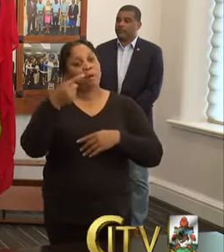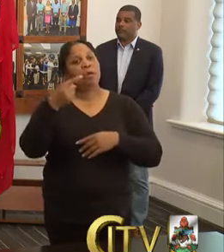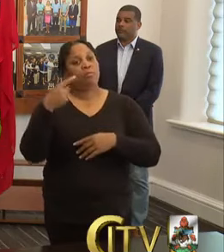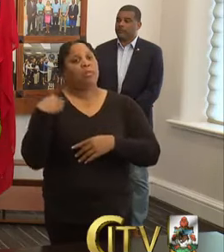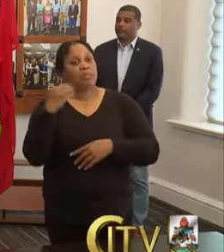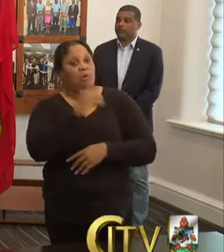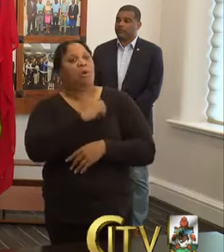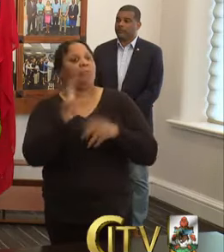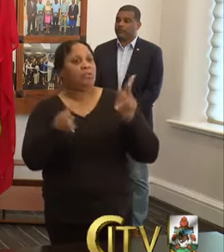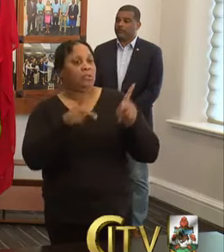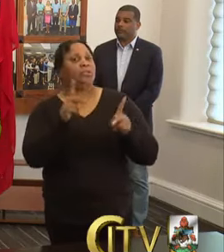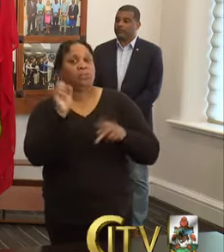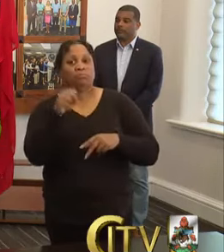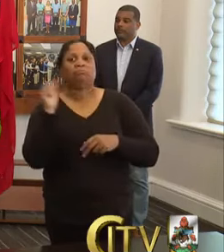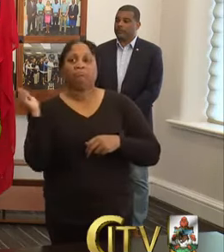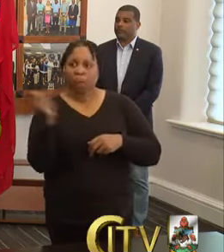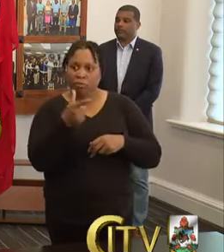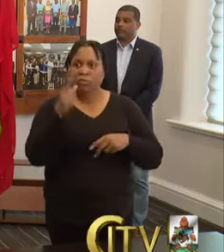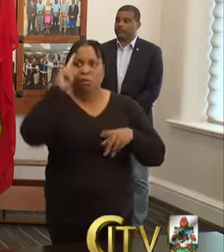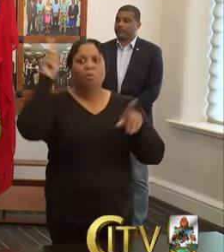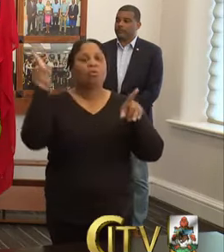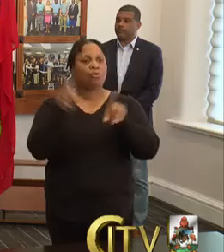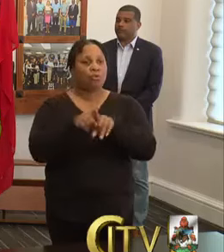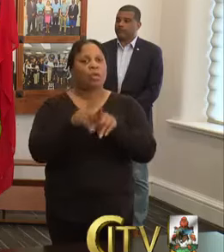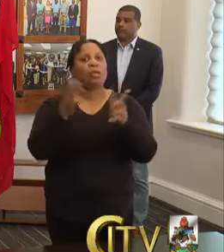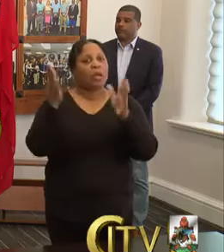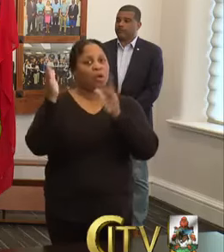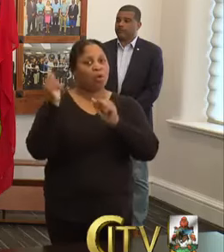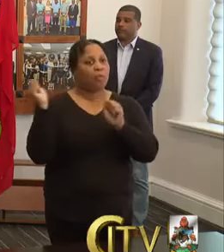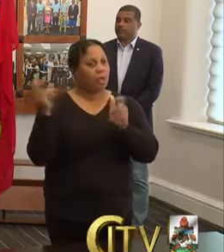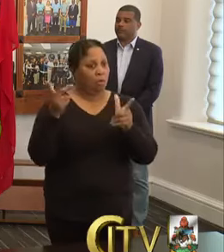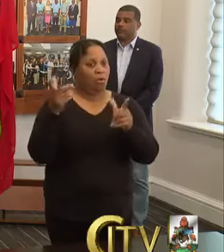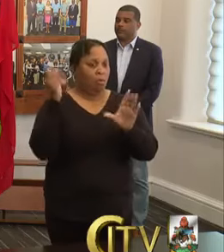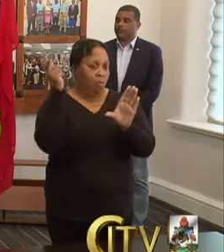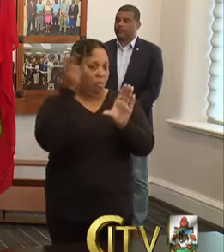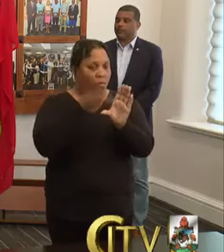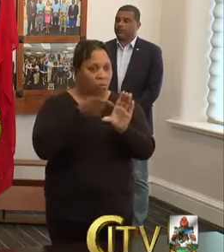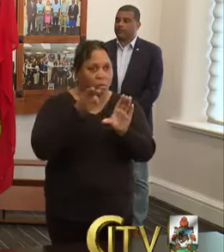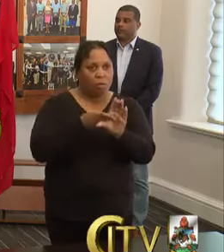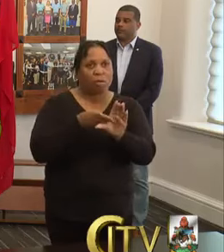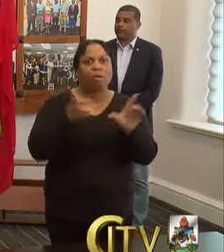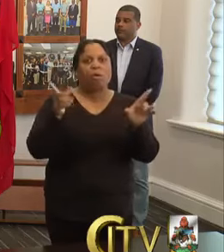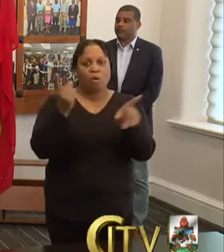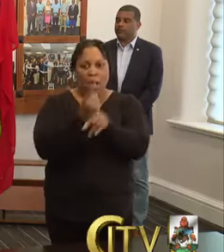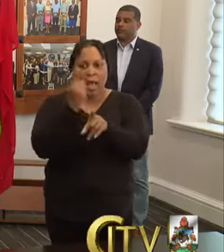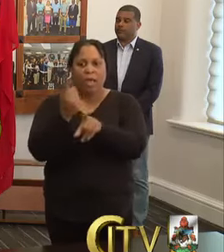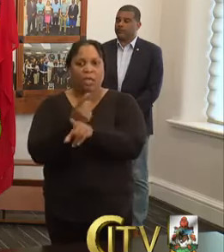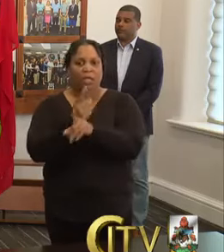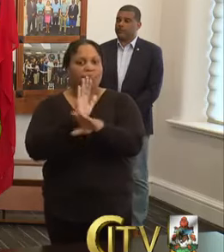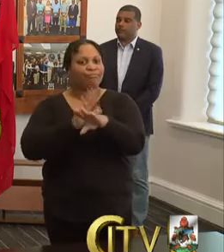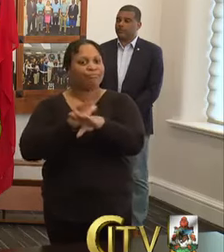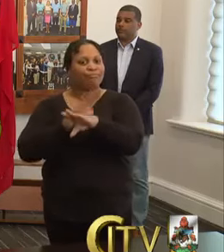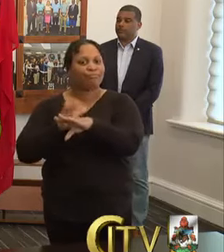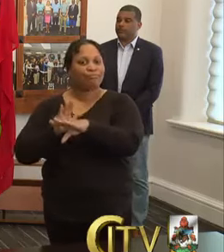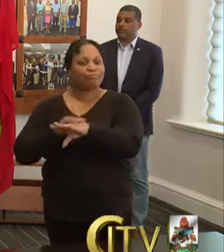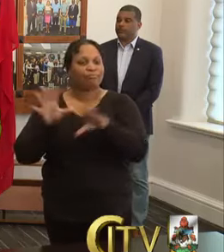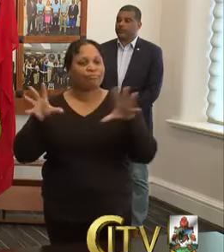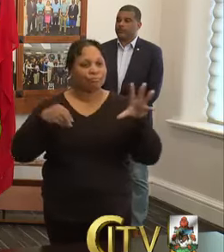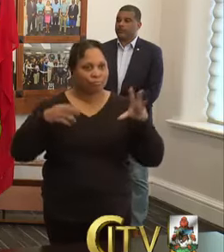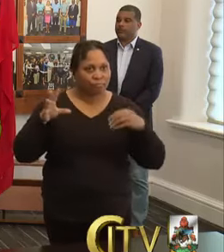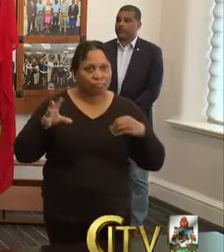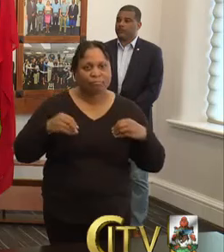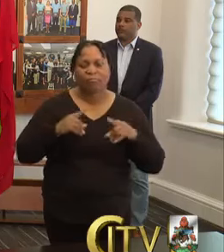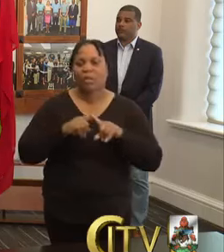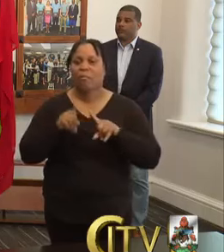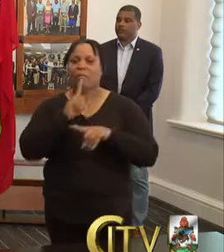doing that. And I look for all public officers to come on board in this regards. We'll make sure that adequate precautions are taken in any way, shape or form, but